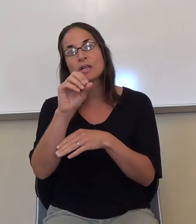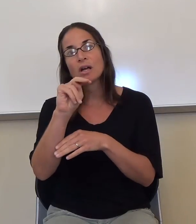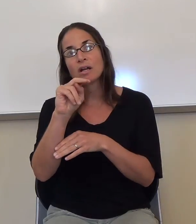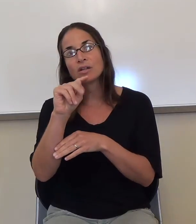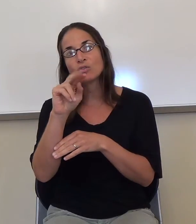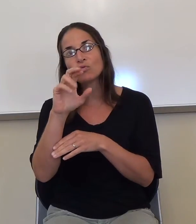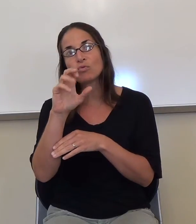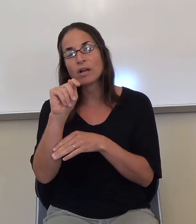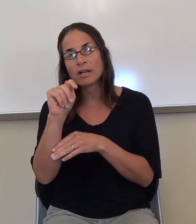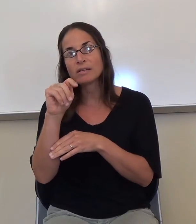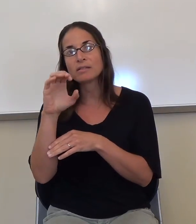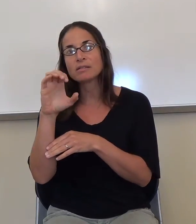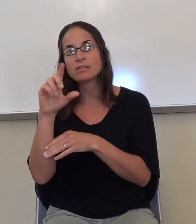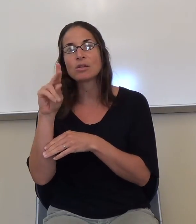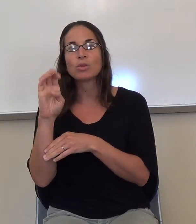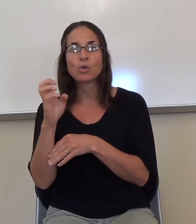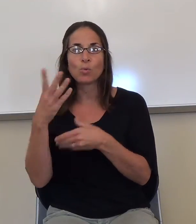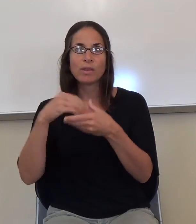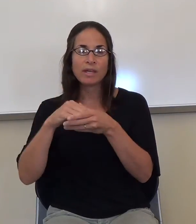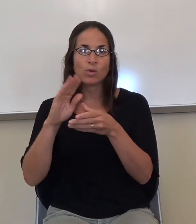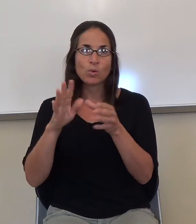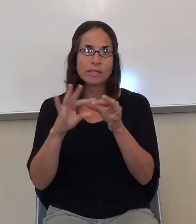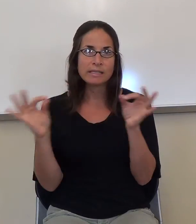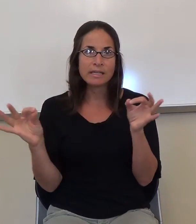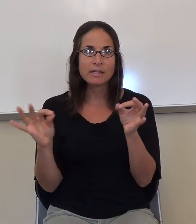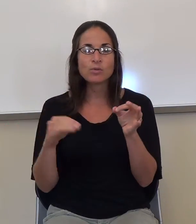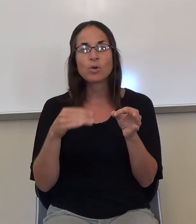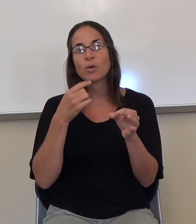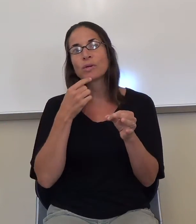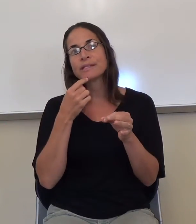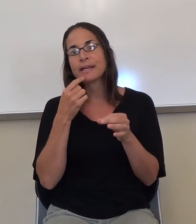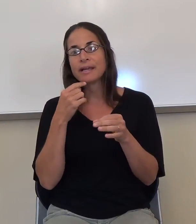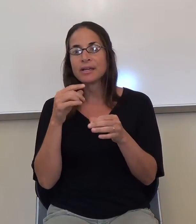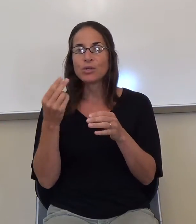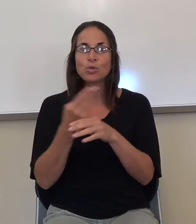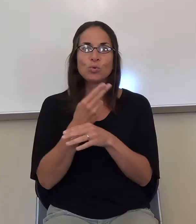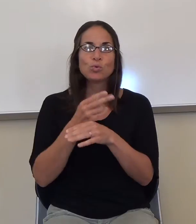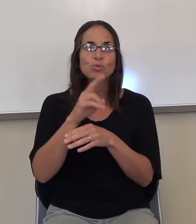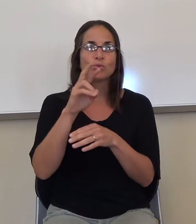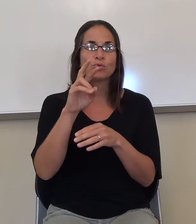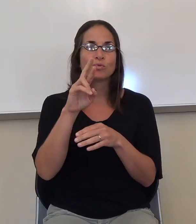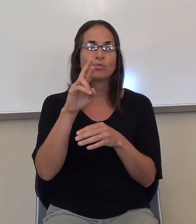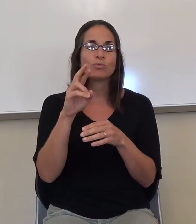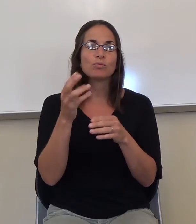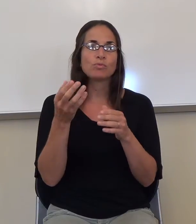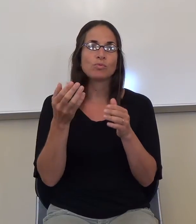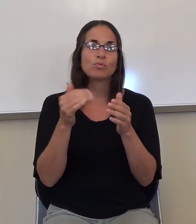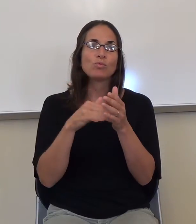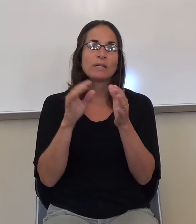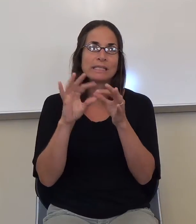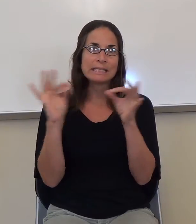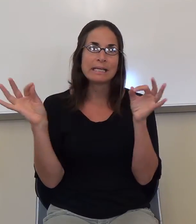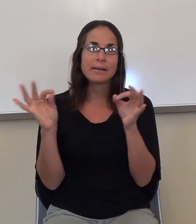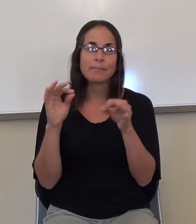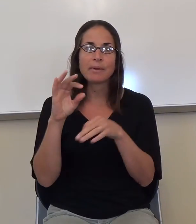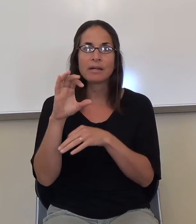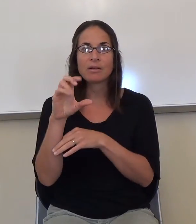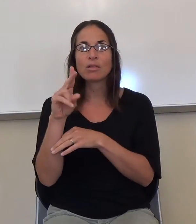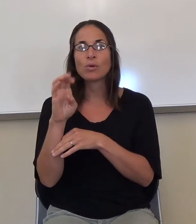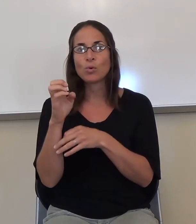the sentence, or use the restatement clue in the sentence, and I expect you to know what I'm referring to, right? So this is